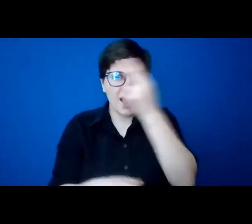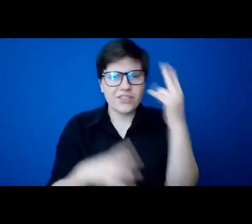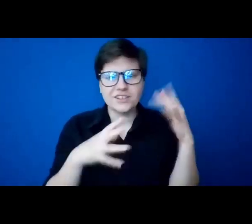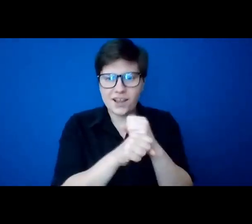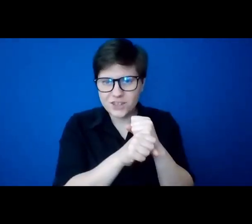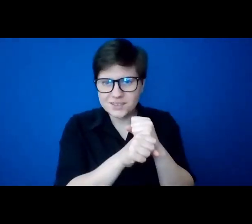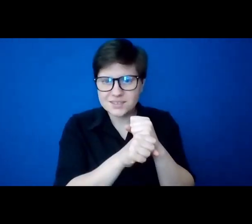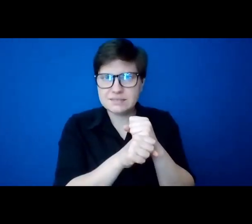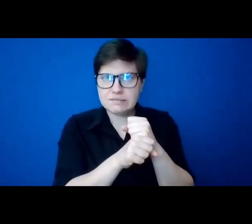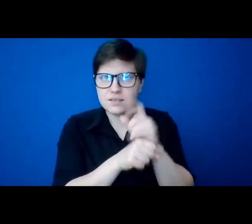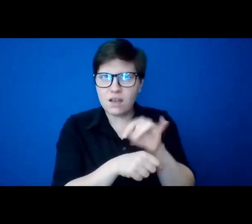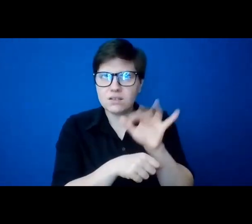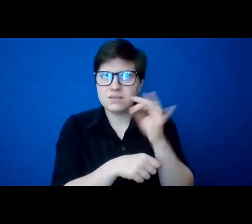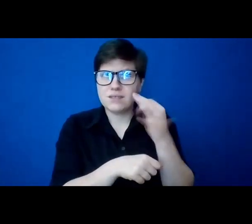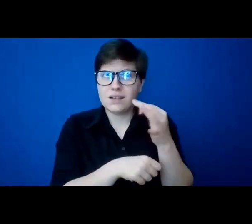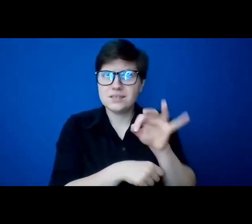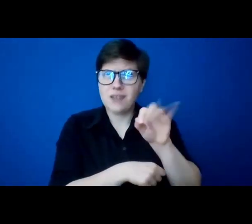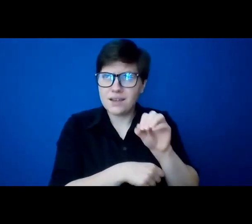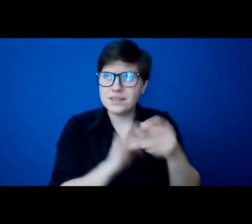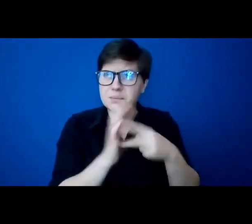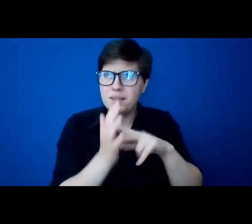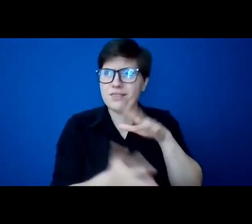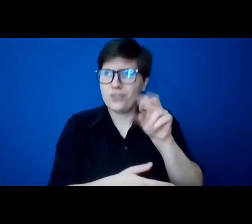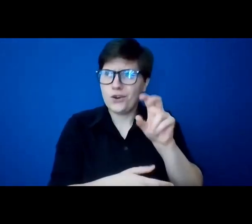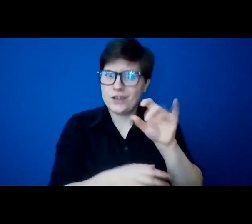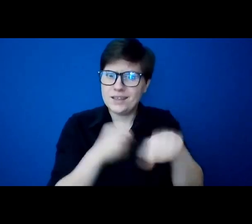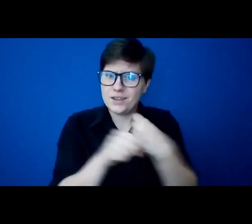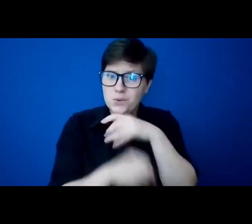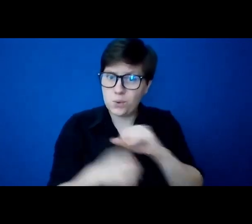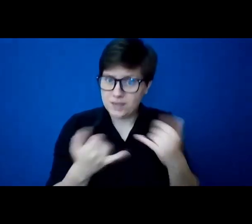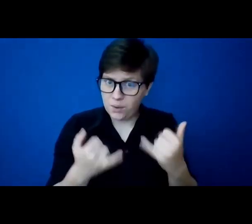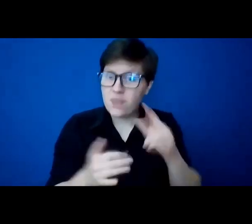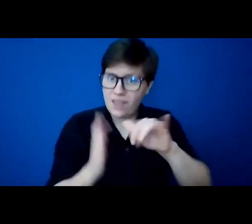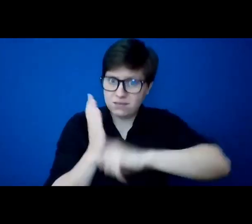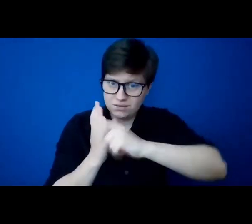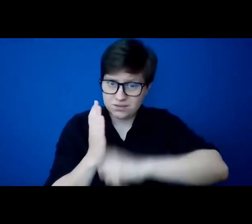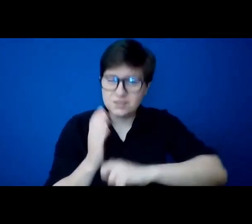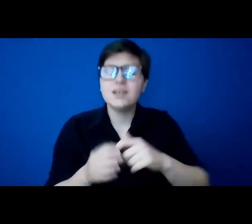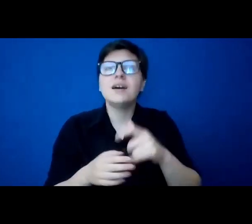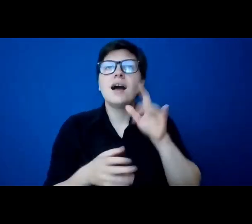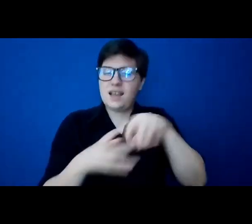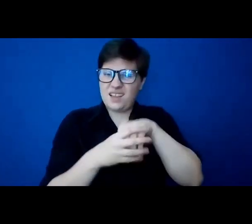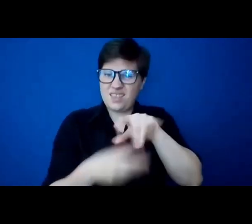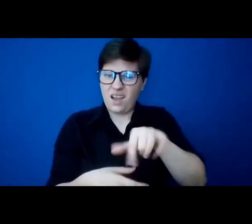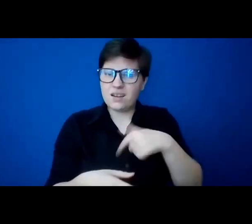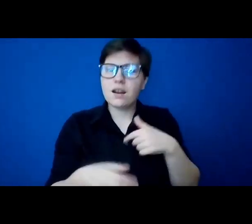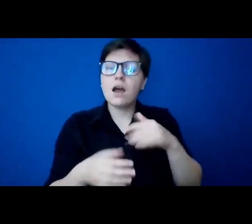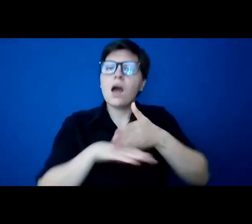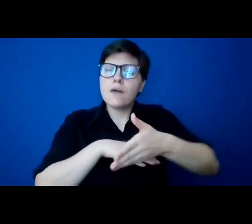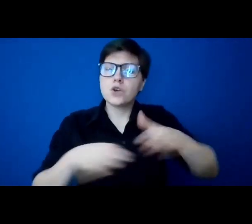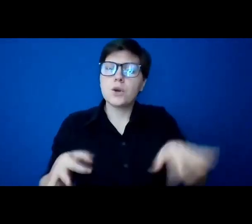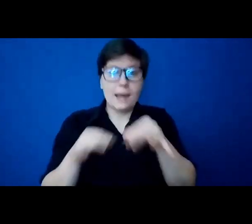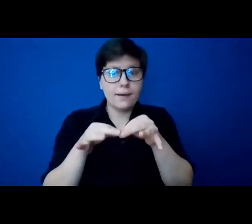it was done in 1990. So it's now 30 years old. And in it, I told the story about after morning mass, I must